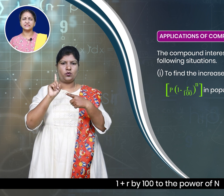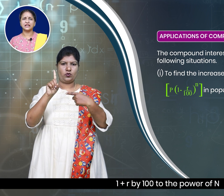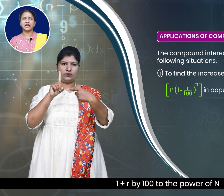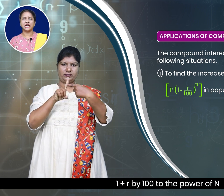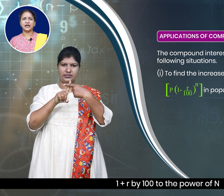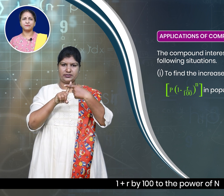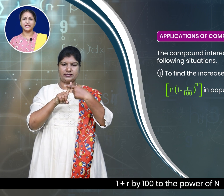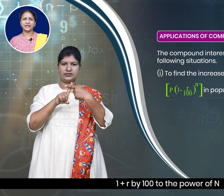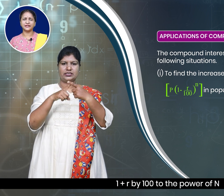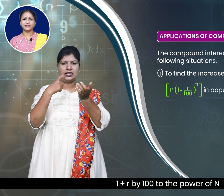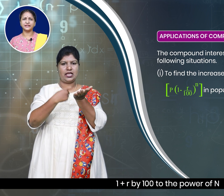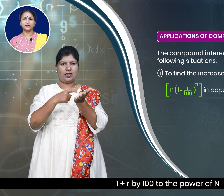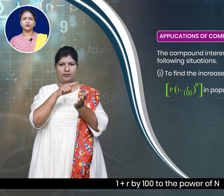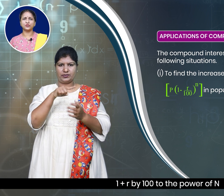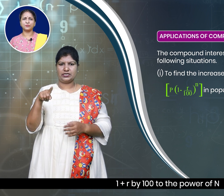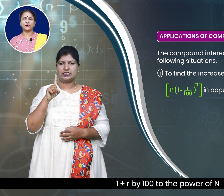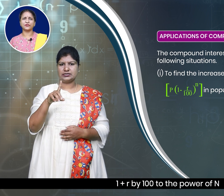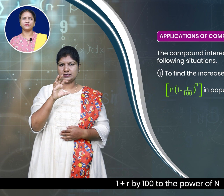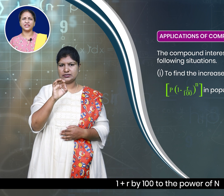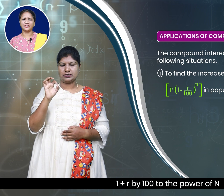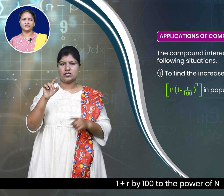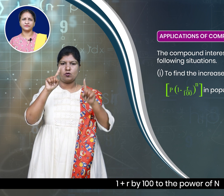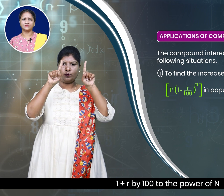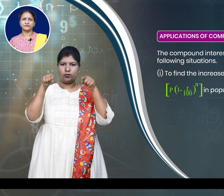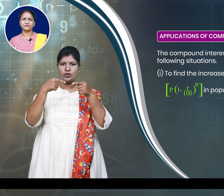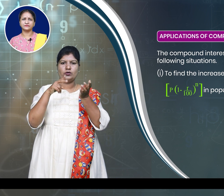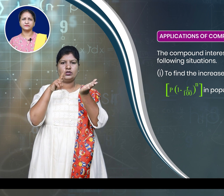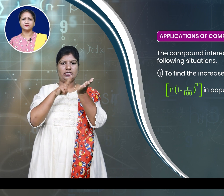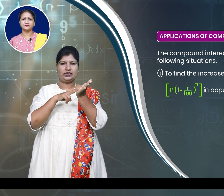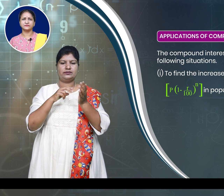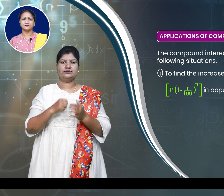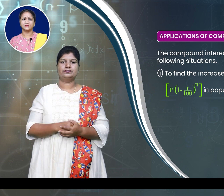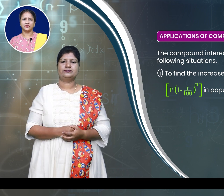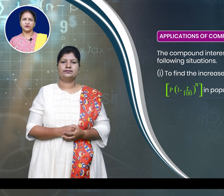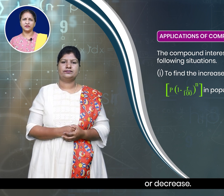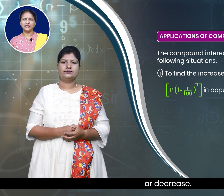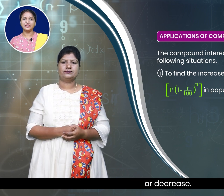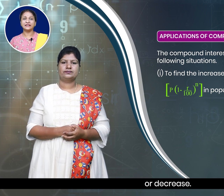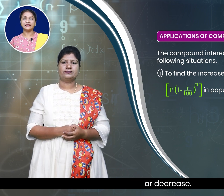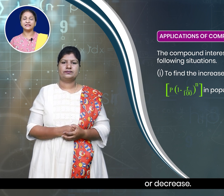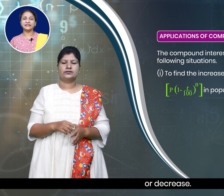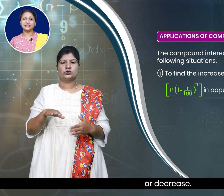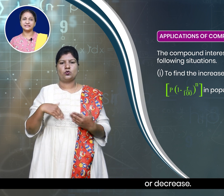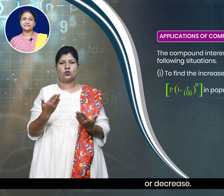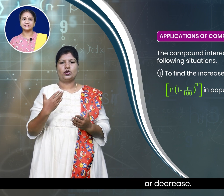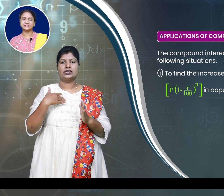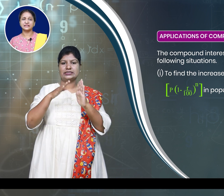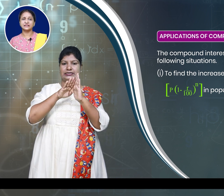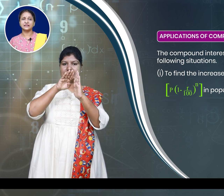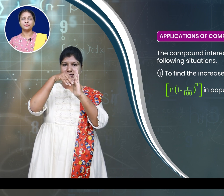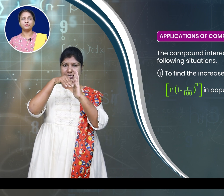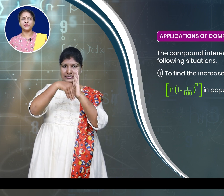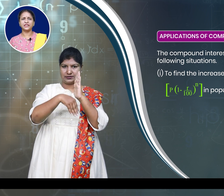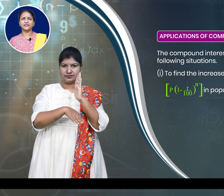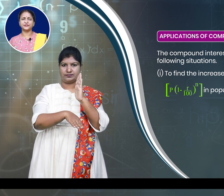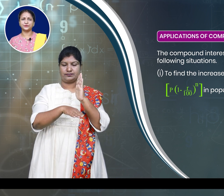r by 100 to the power of n or decrease, increase p into